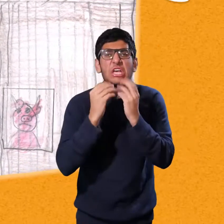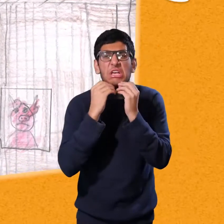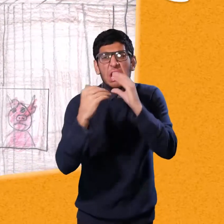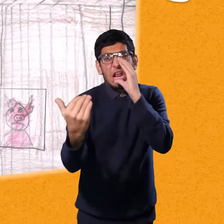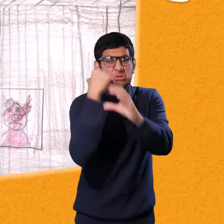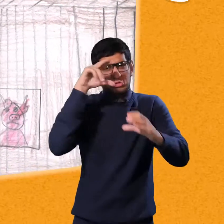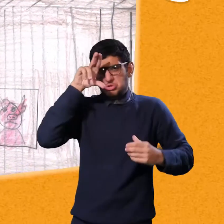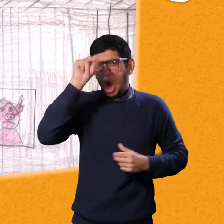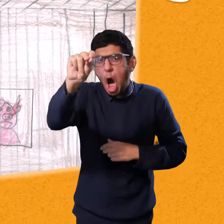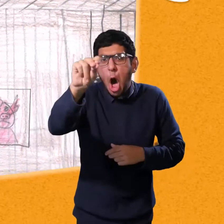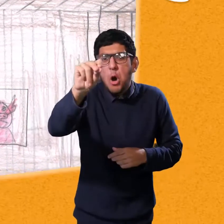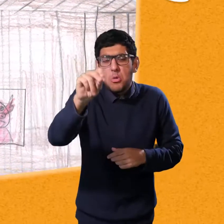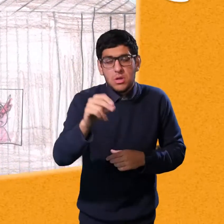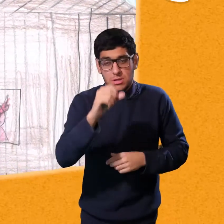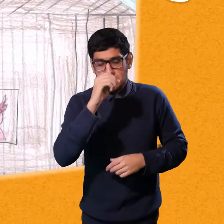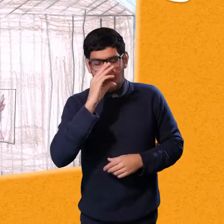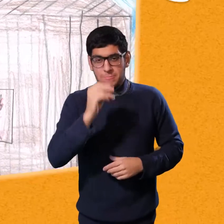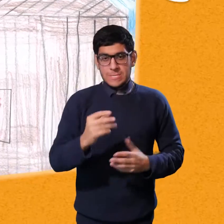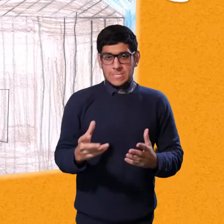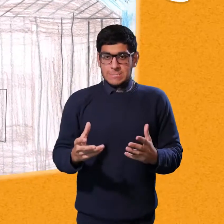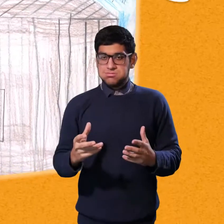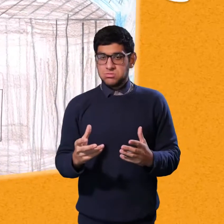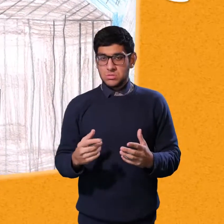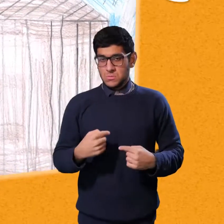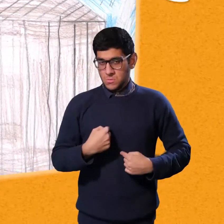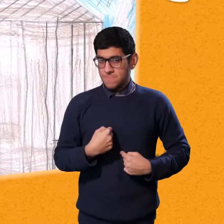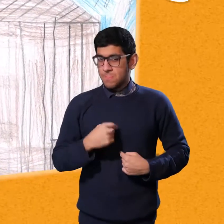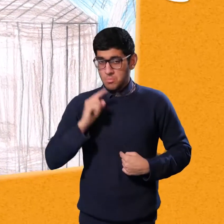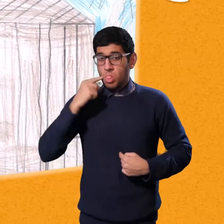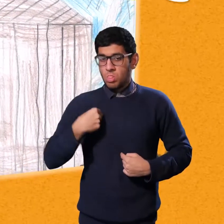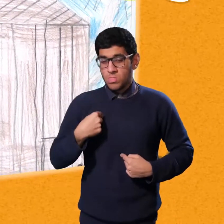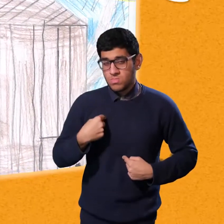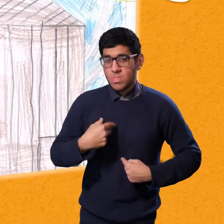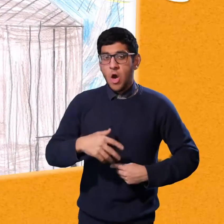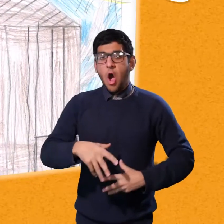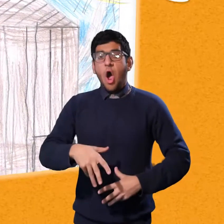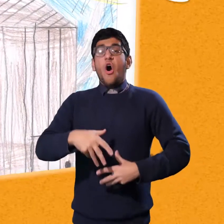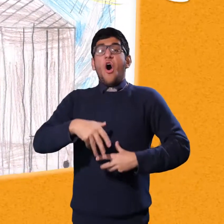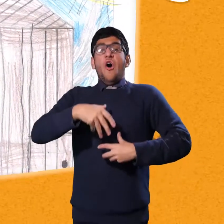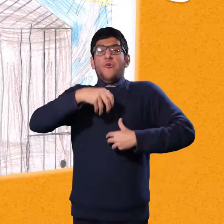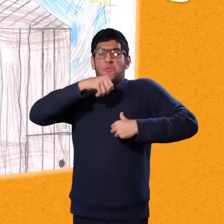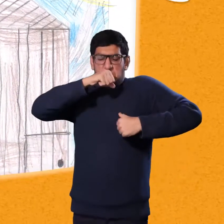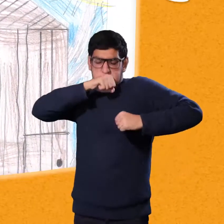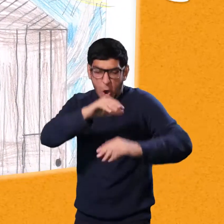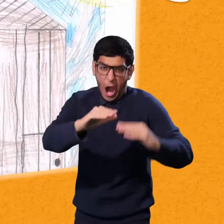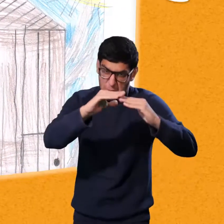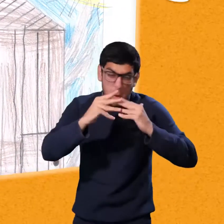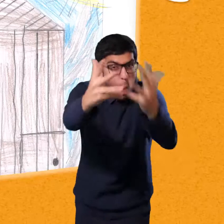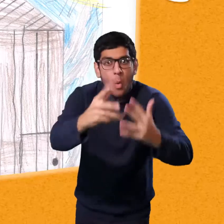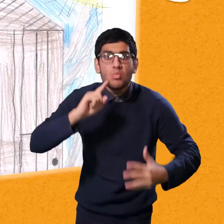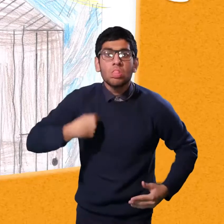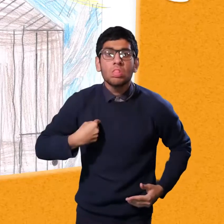not by the hair on my chinny chin chin. No. And the wolf was getting a bit cross. Now he said, will huff.